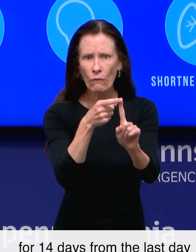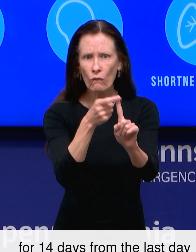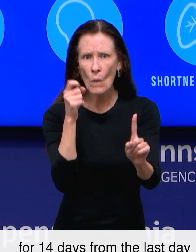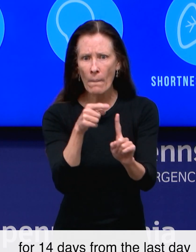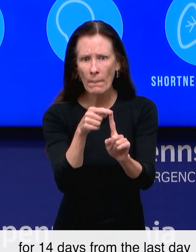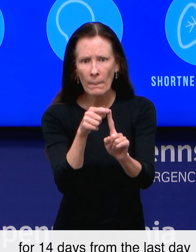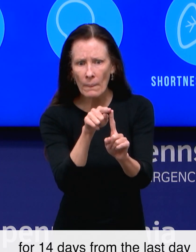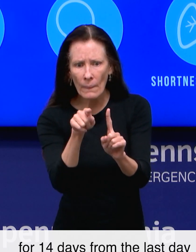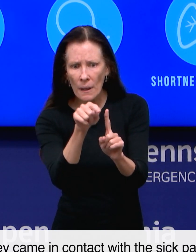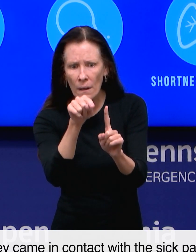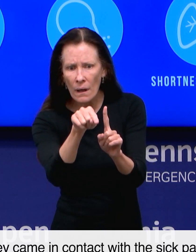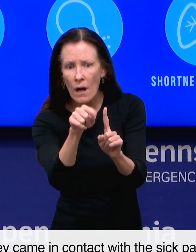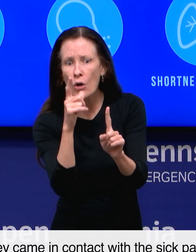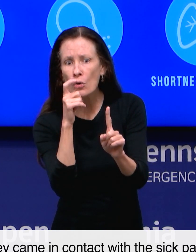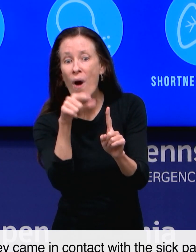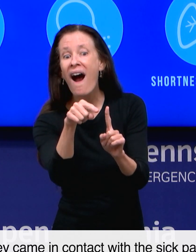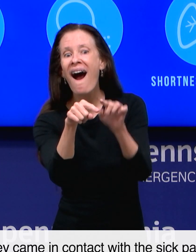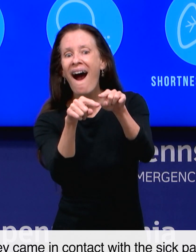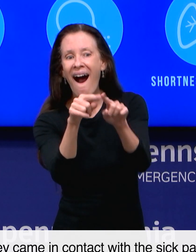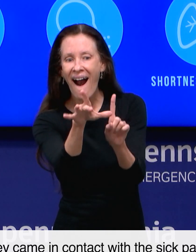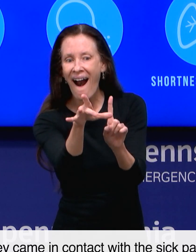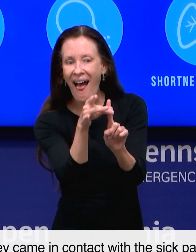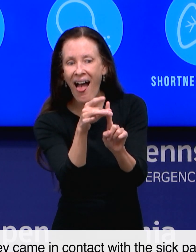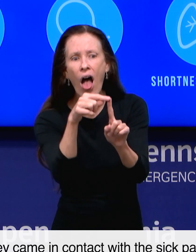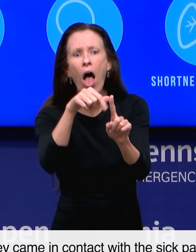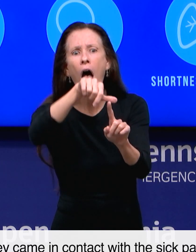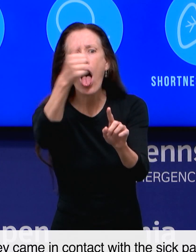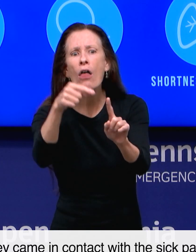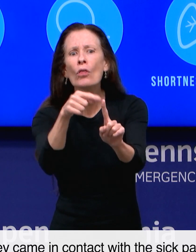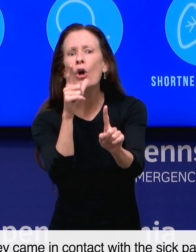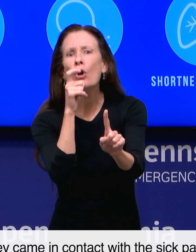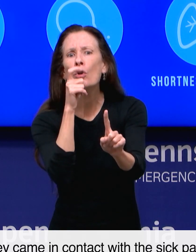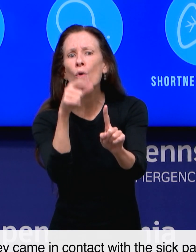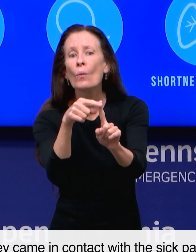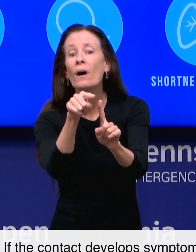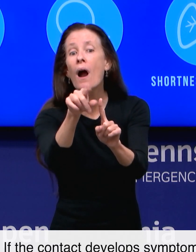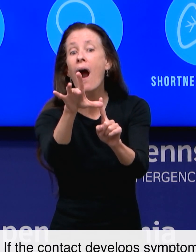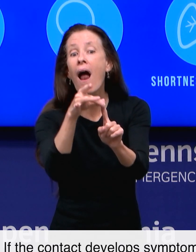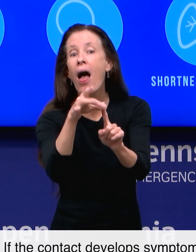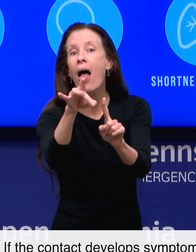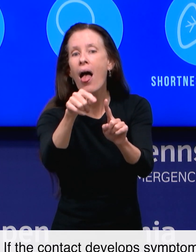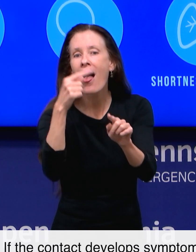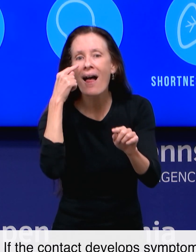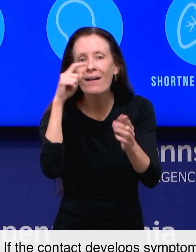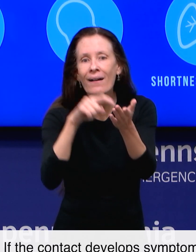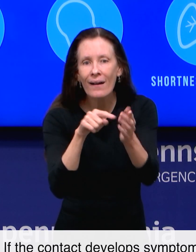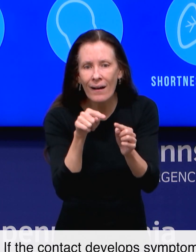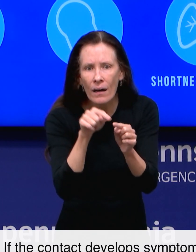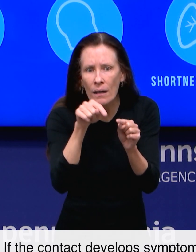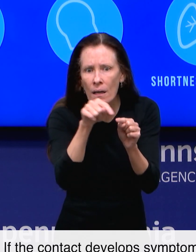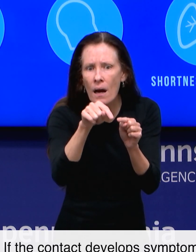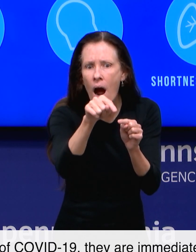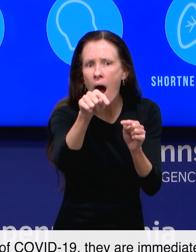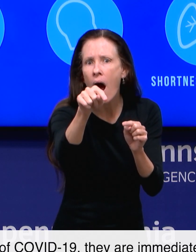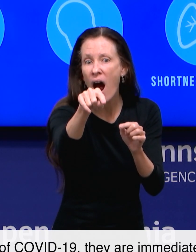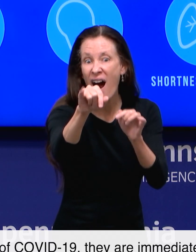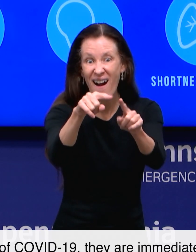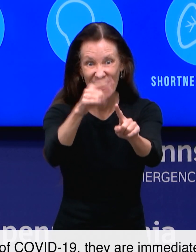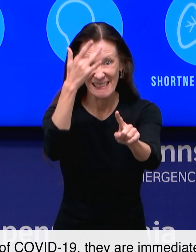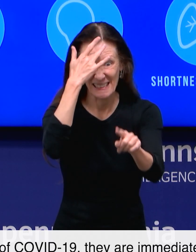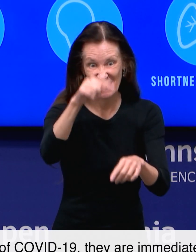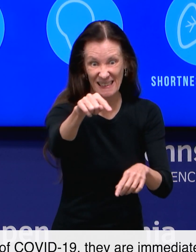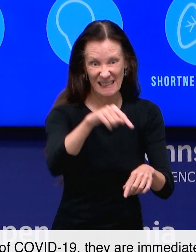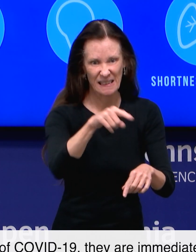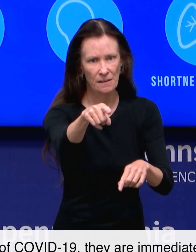from the last day they came in contact with the sick patient. If the contact develops symptoms of COVID